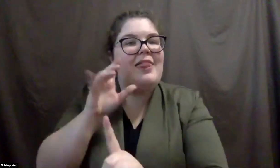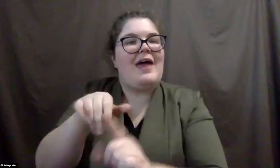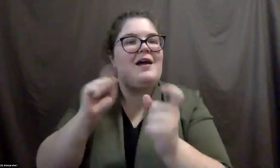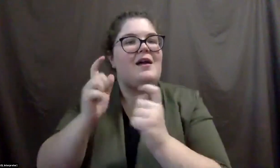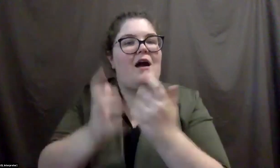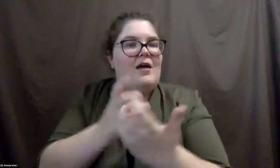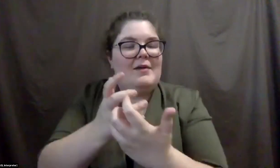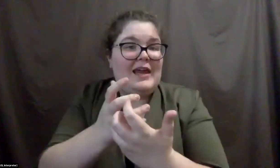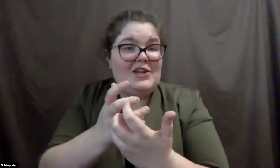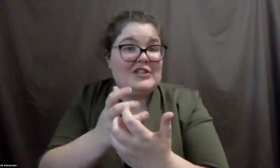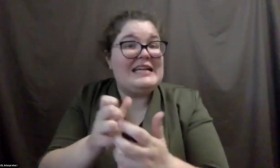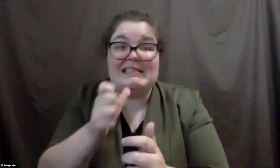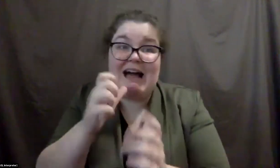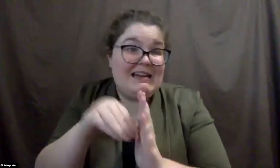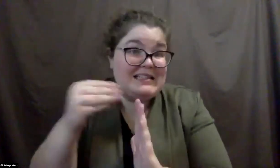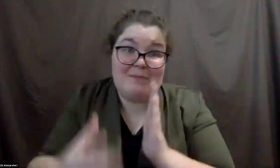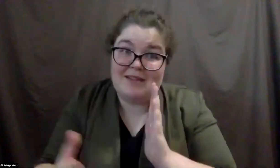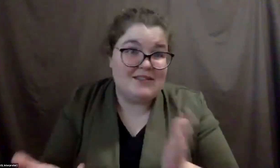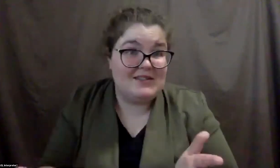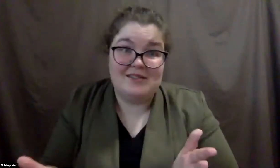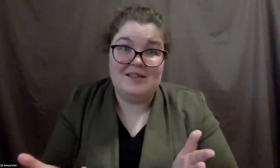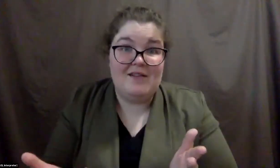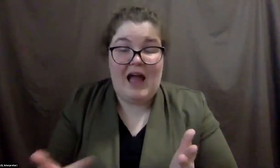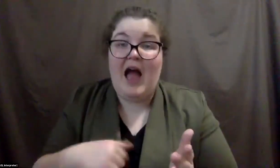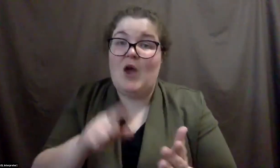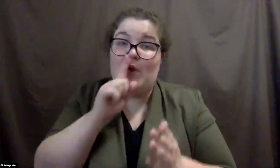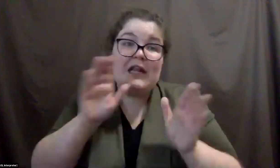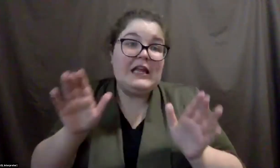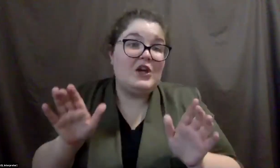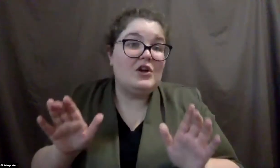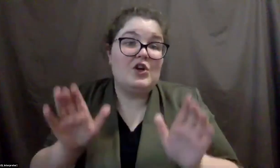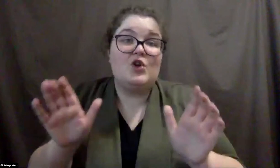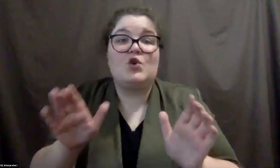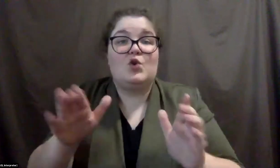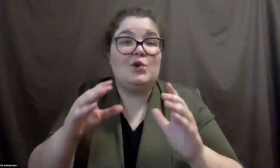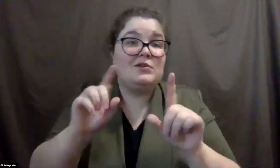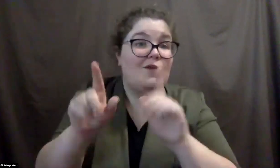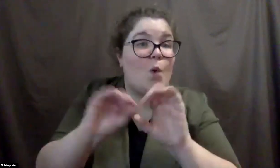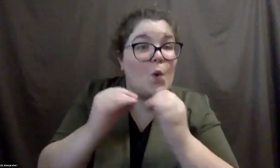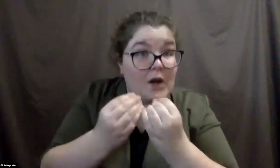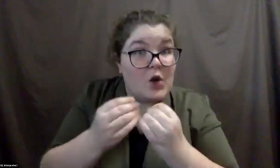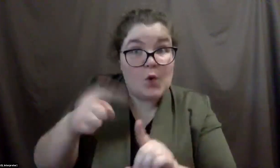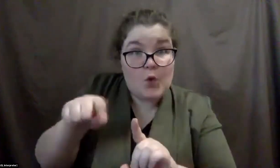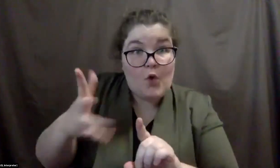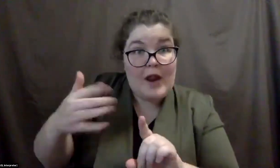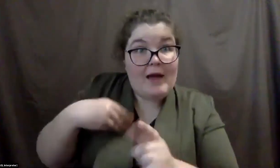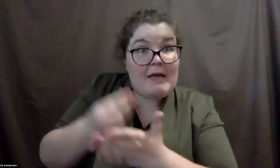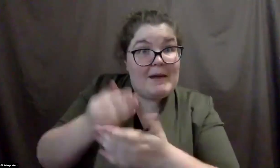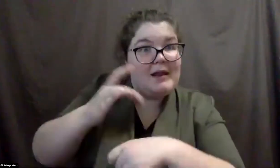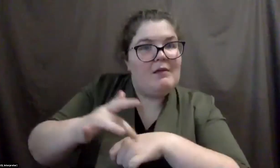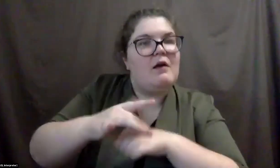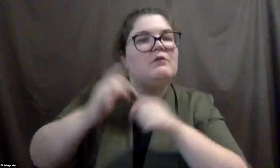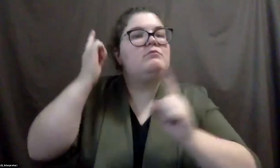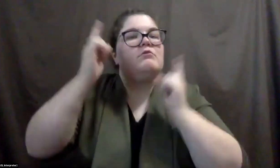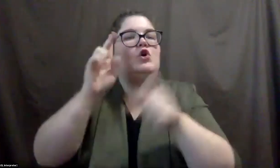doesn't cost much, cost very much at all. And so I would really encourage, um, organizations who have the budget to really think about that